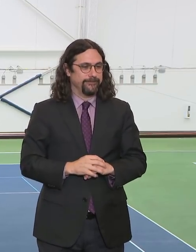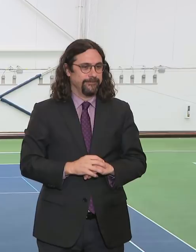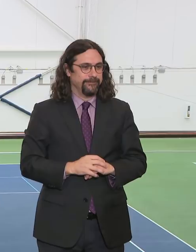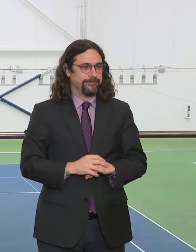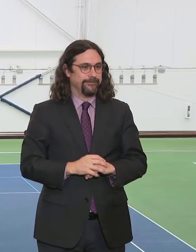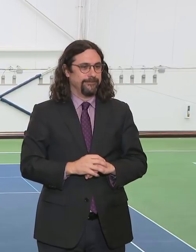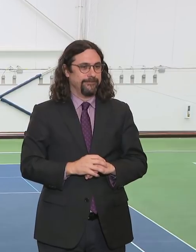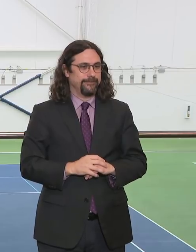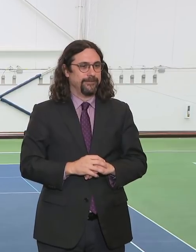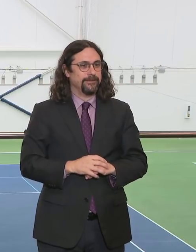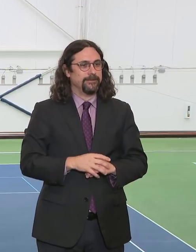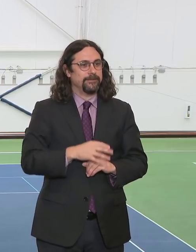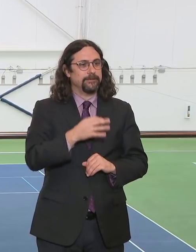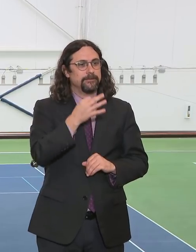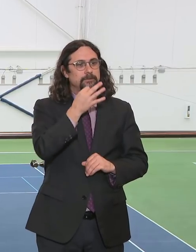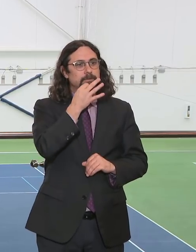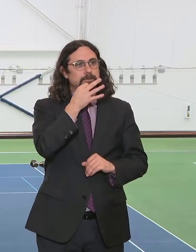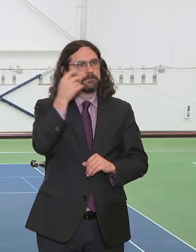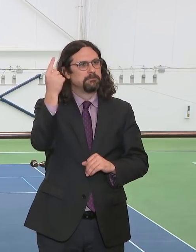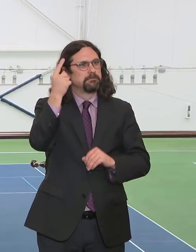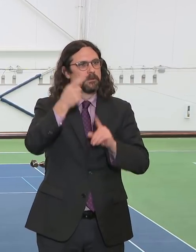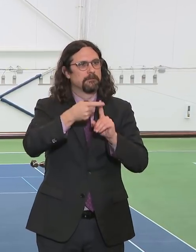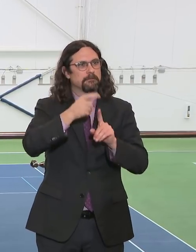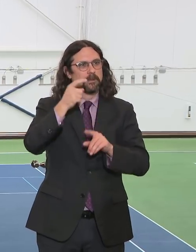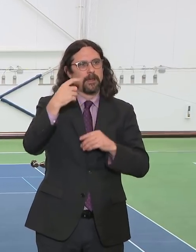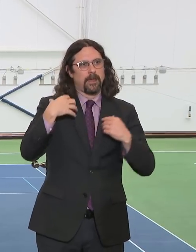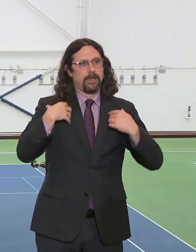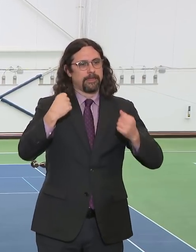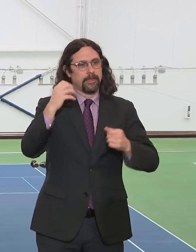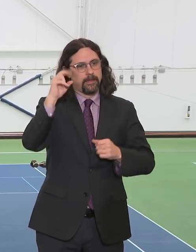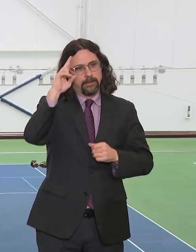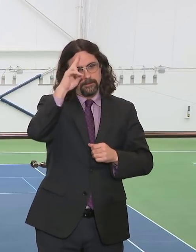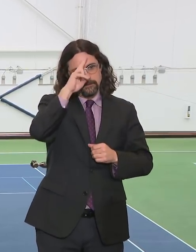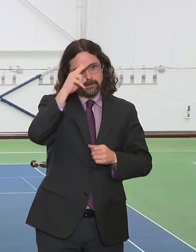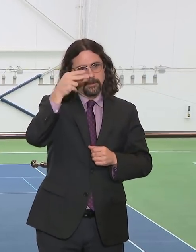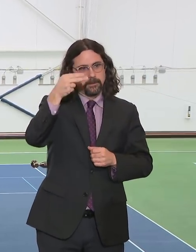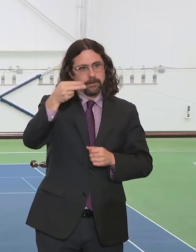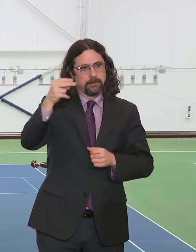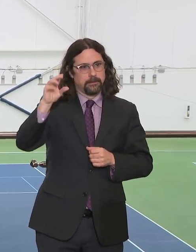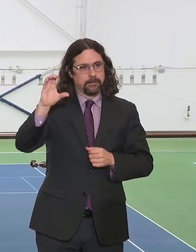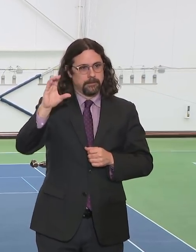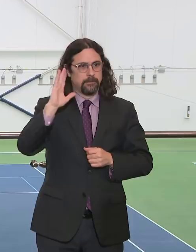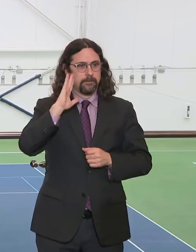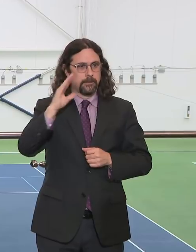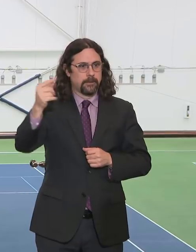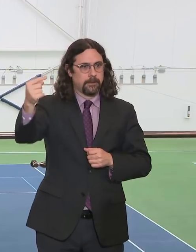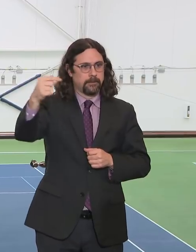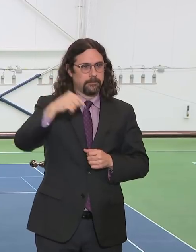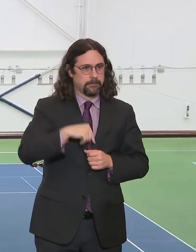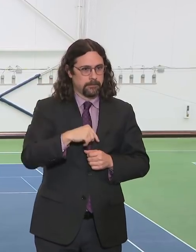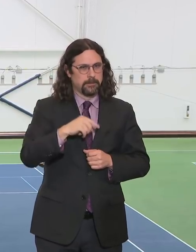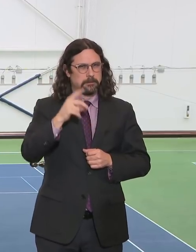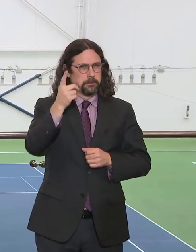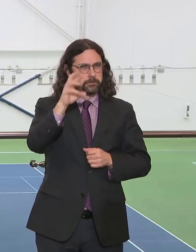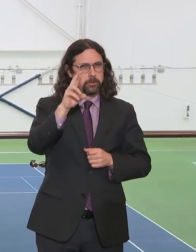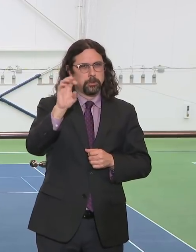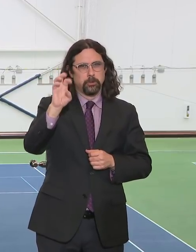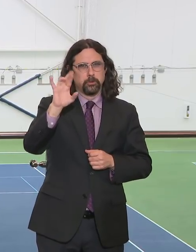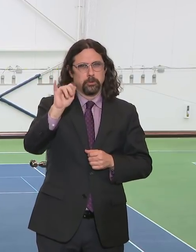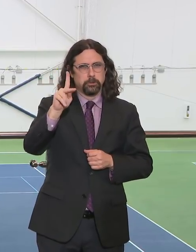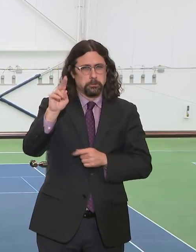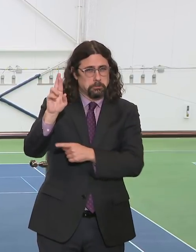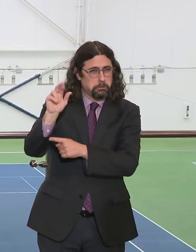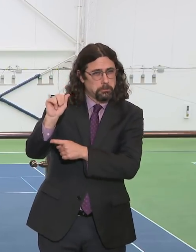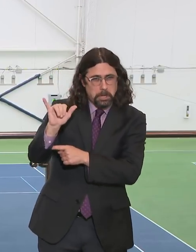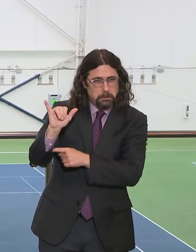collaboration with Elmhurst Hospital. Dr. Eric Wei, the Vice President and Chief Quality Control Officer for Health and Hospitals, will be joining us, and we